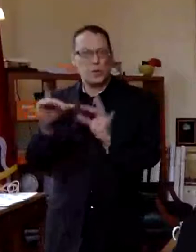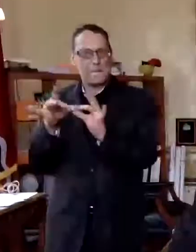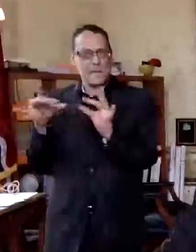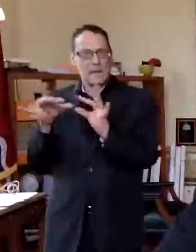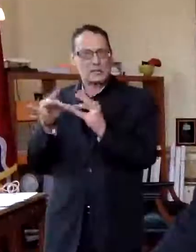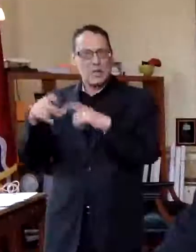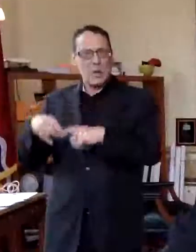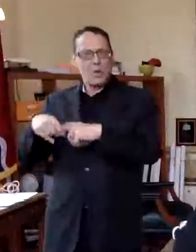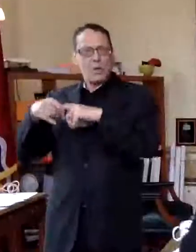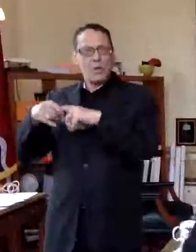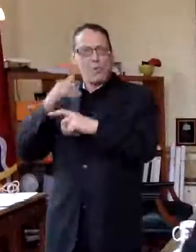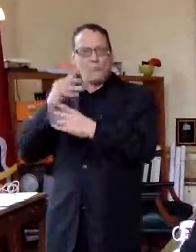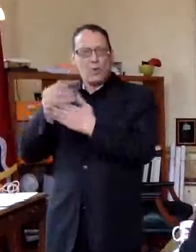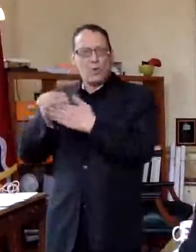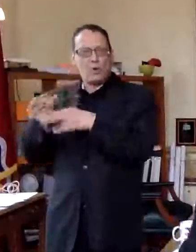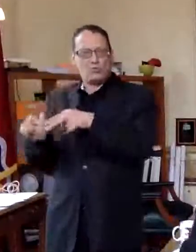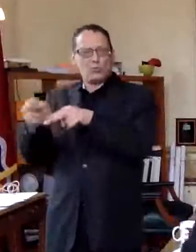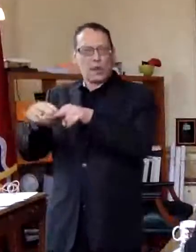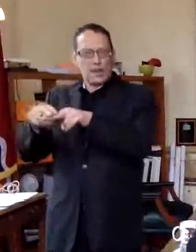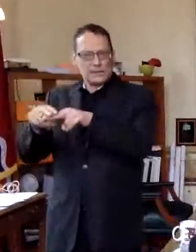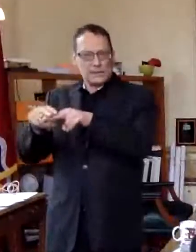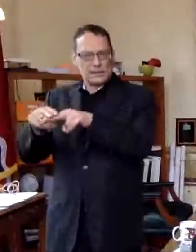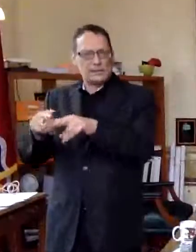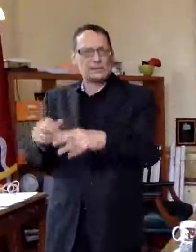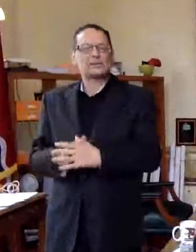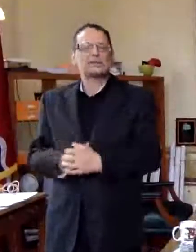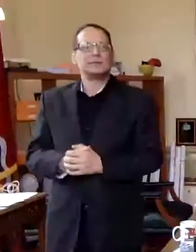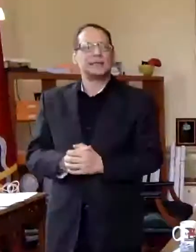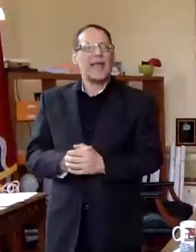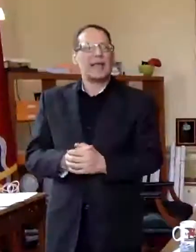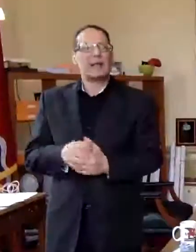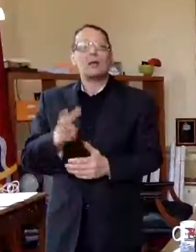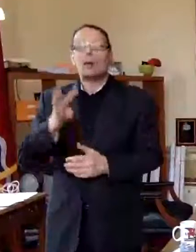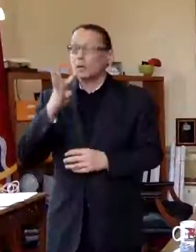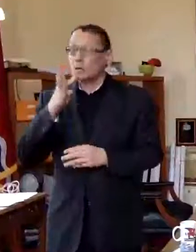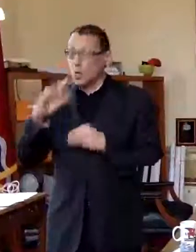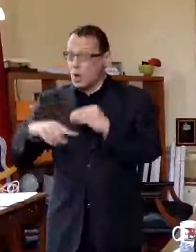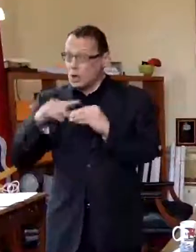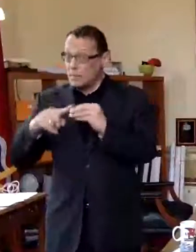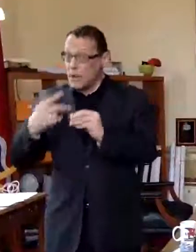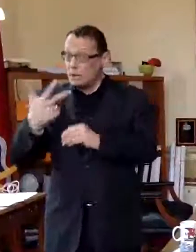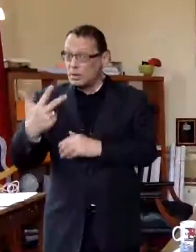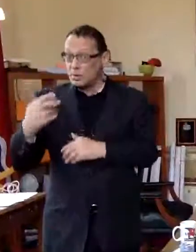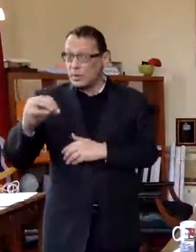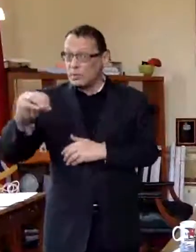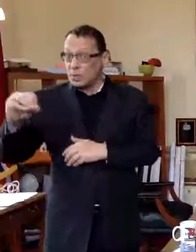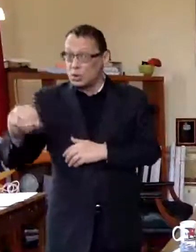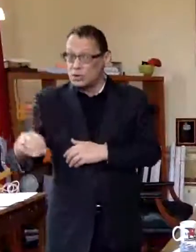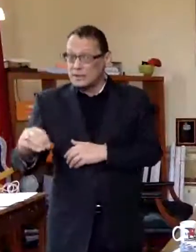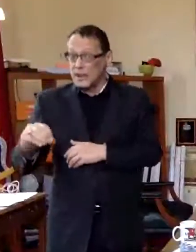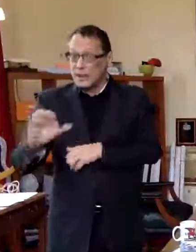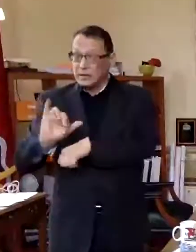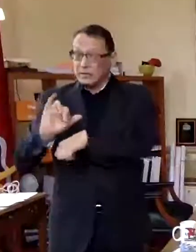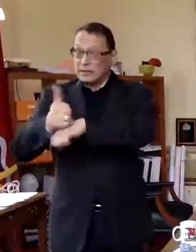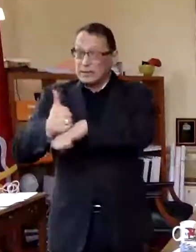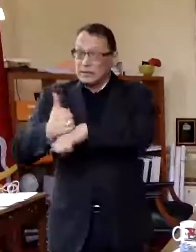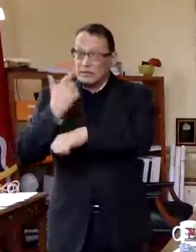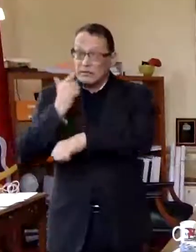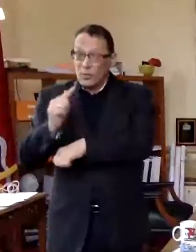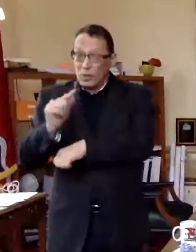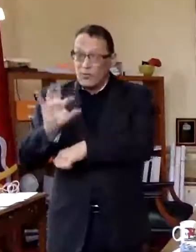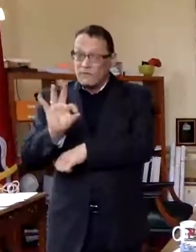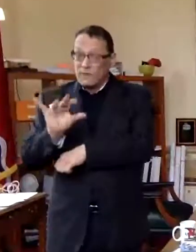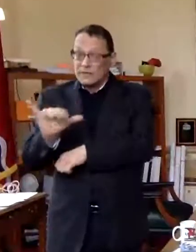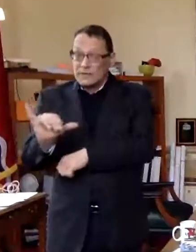putting a hold on the raises um are you talking about the three percent raises that you enacted for fiscal year